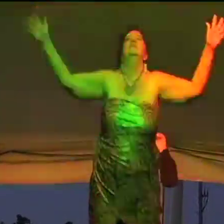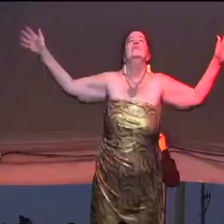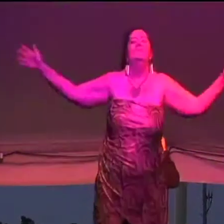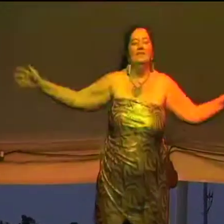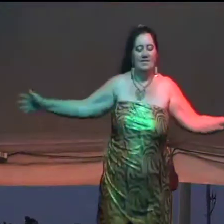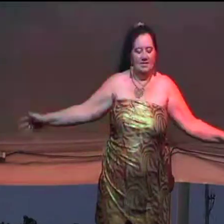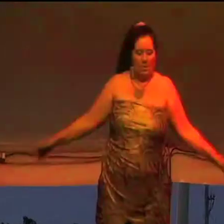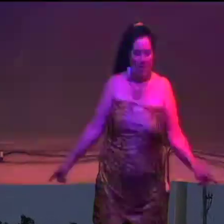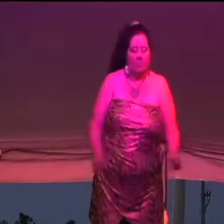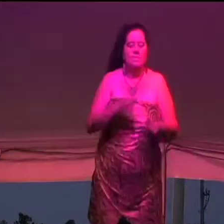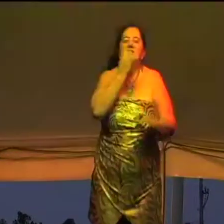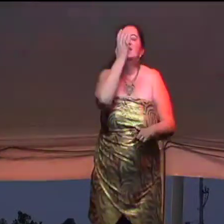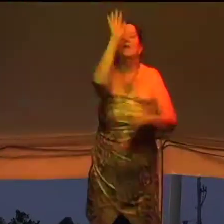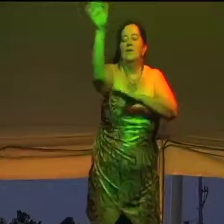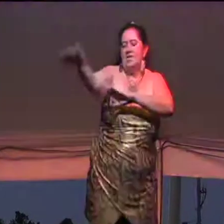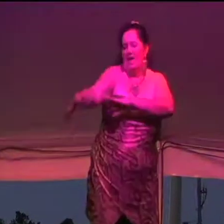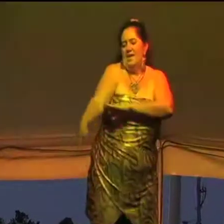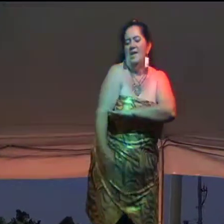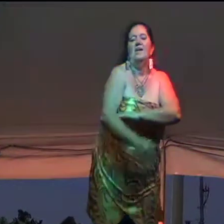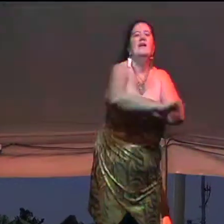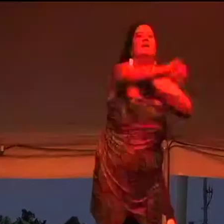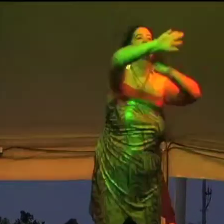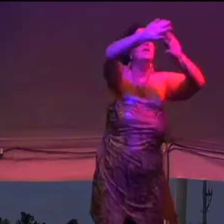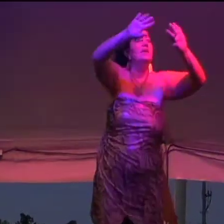And a warm and misty mid-night And